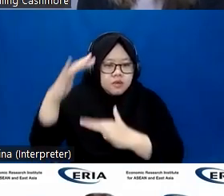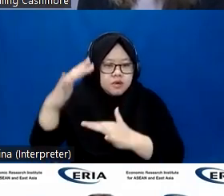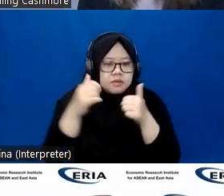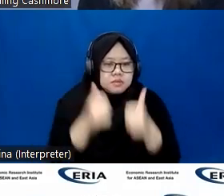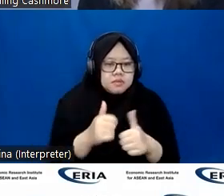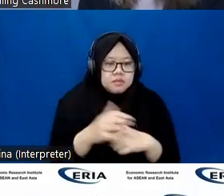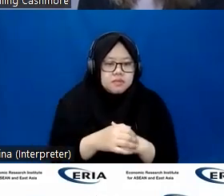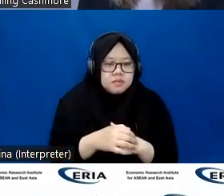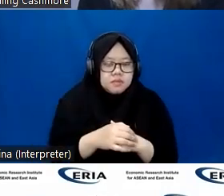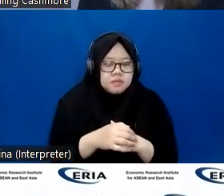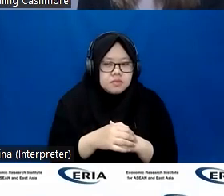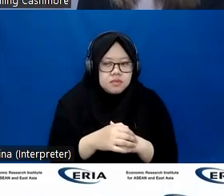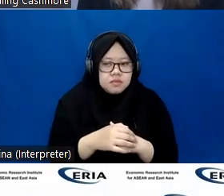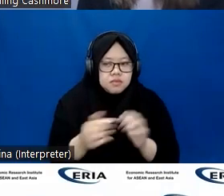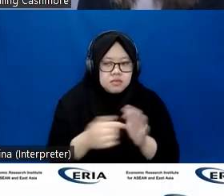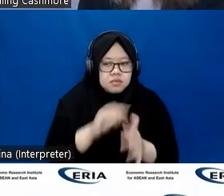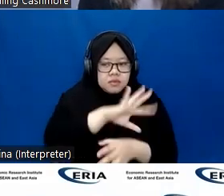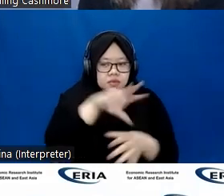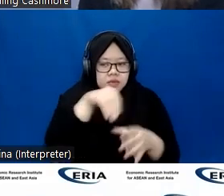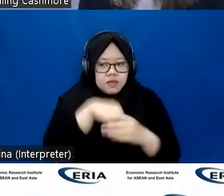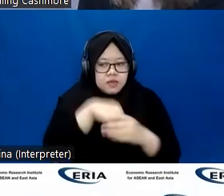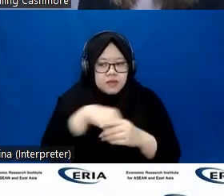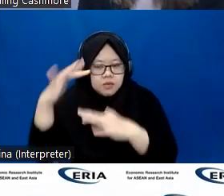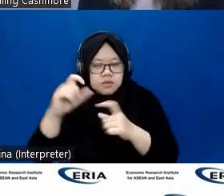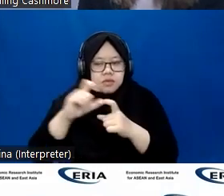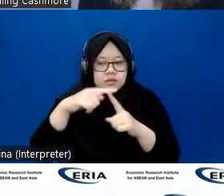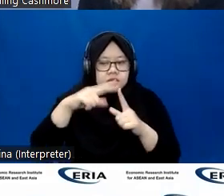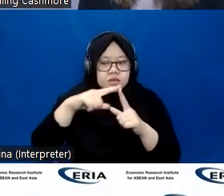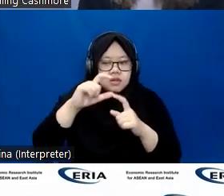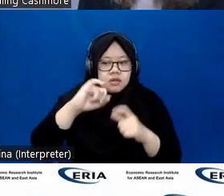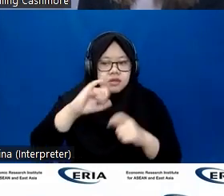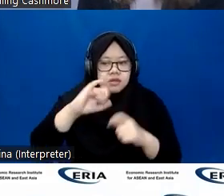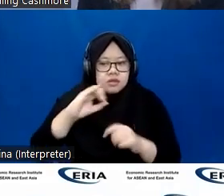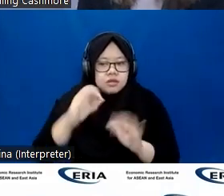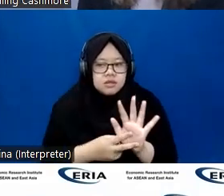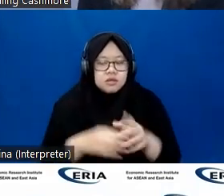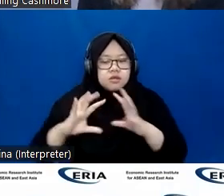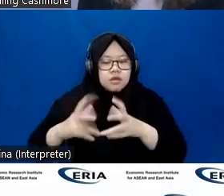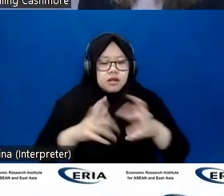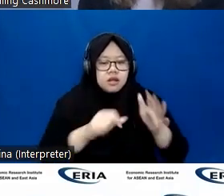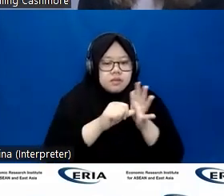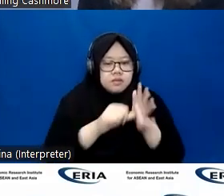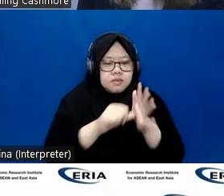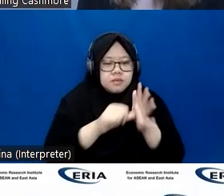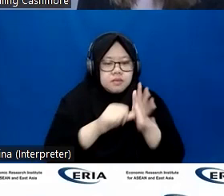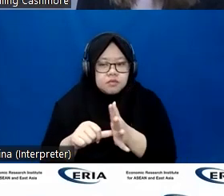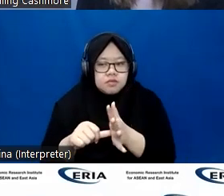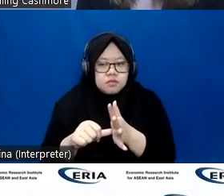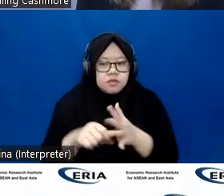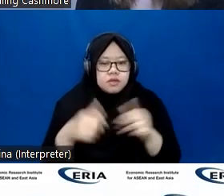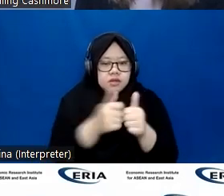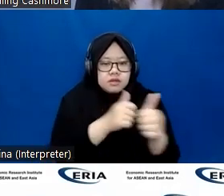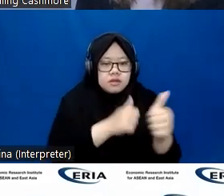this, this an accommodation station that has physical and assistive technology that staff can